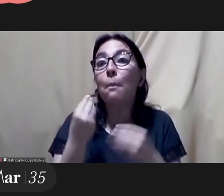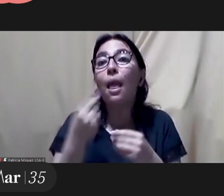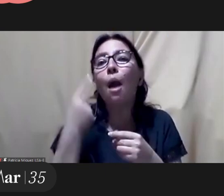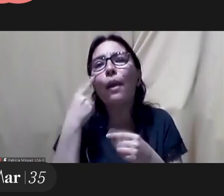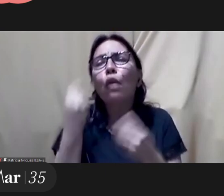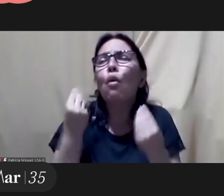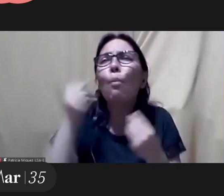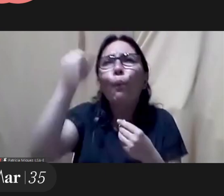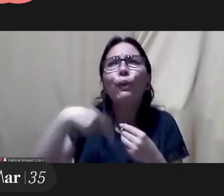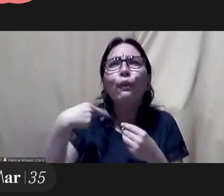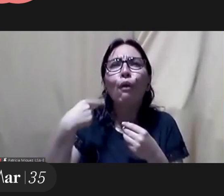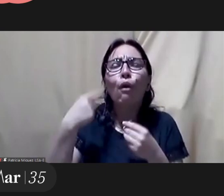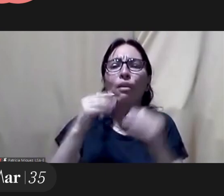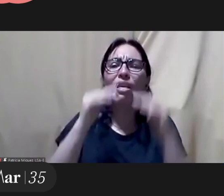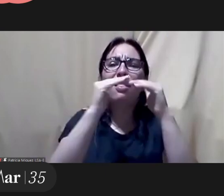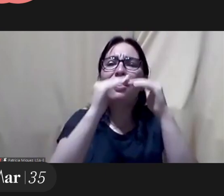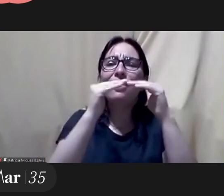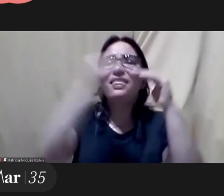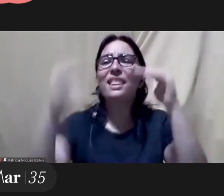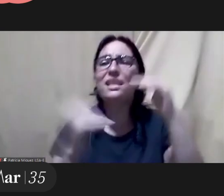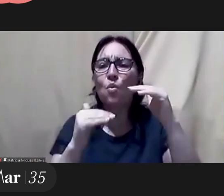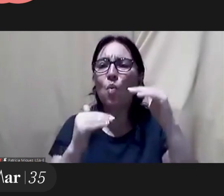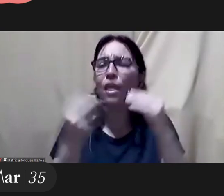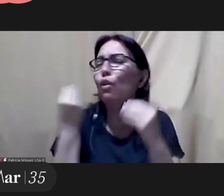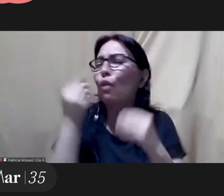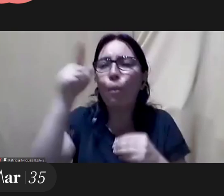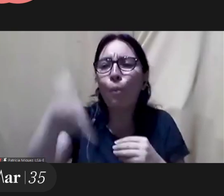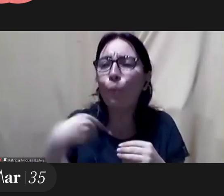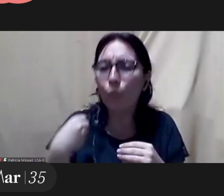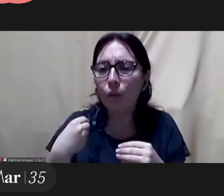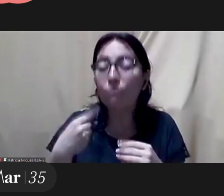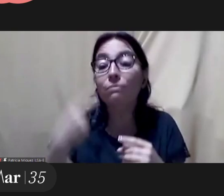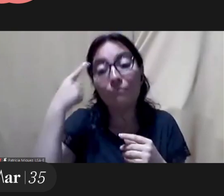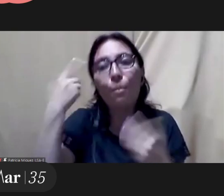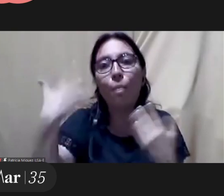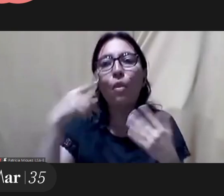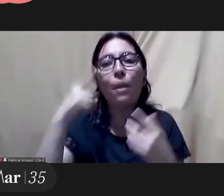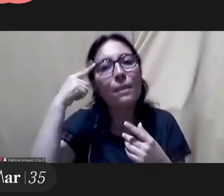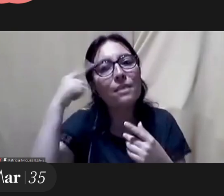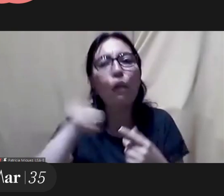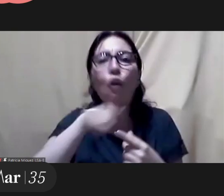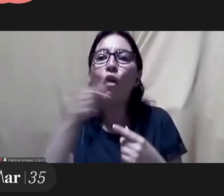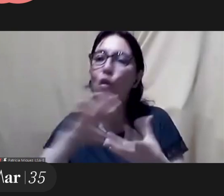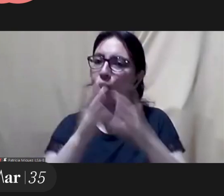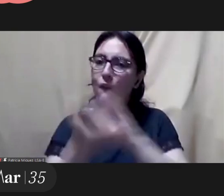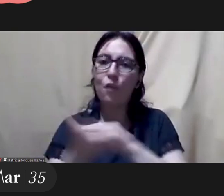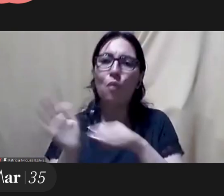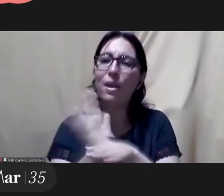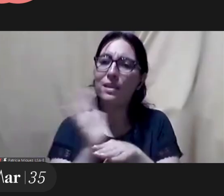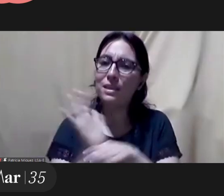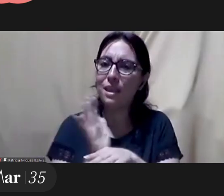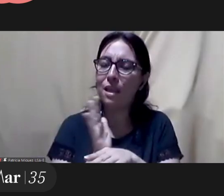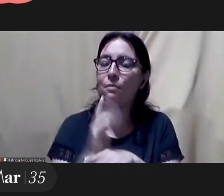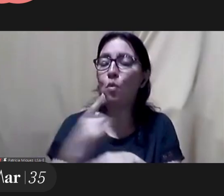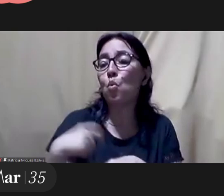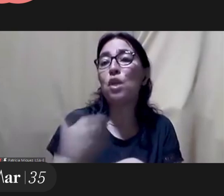To think and to realize how all these inequalities have been built throughout the year and the type of cinema